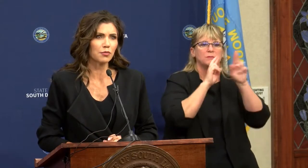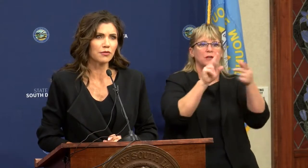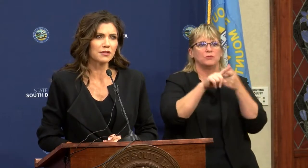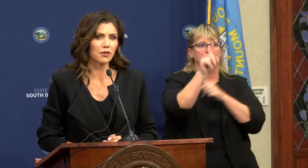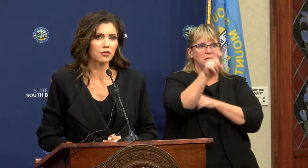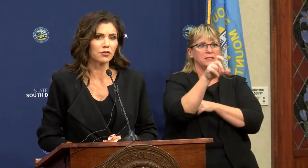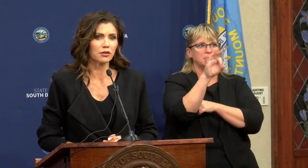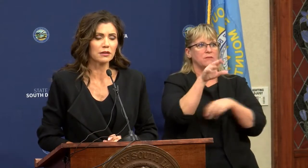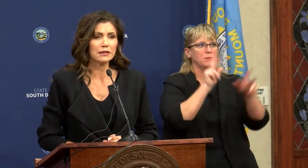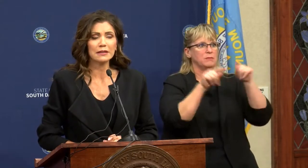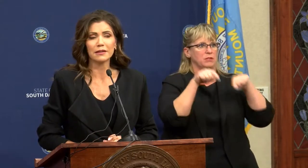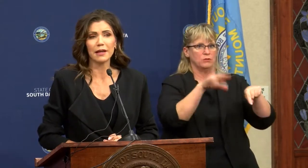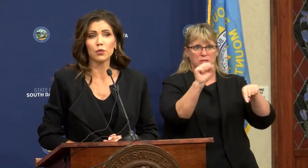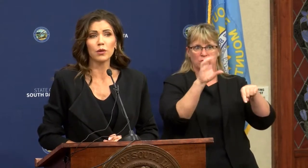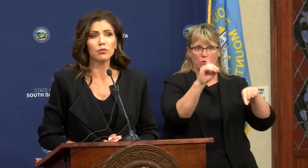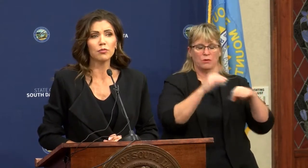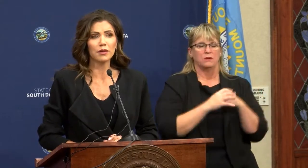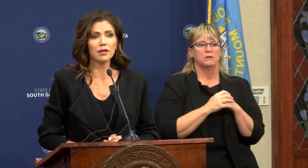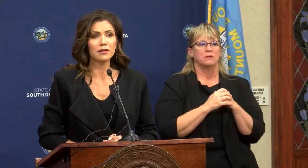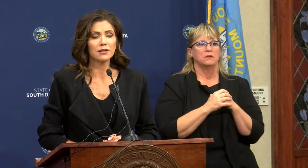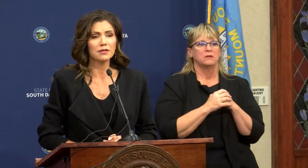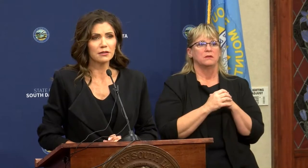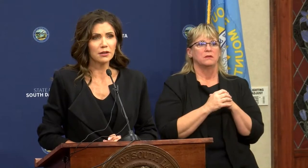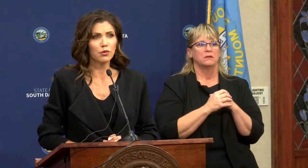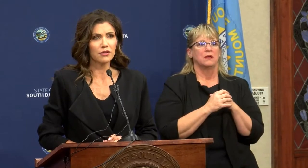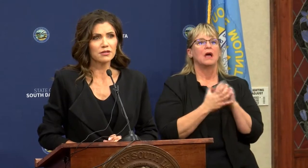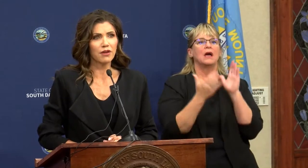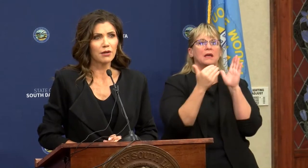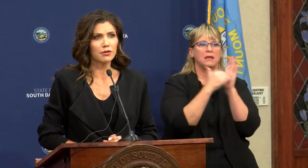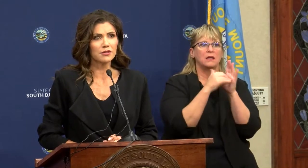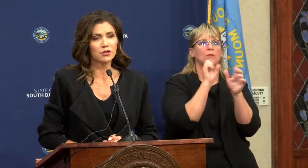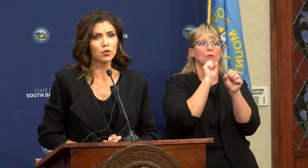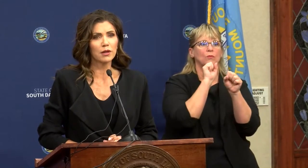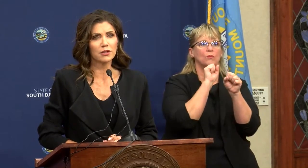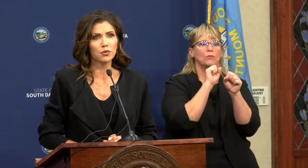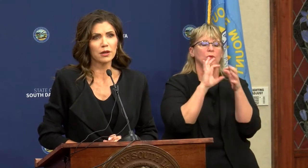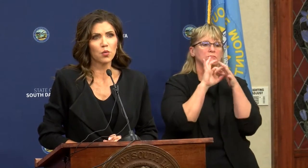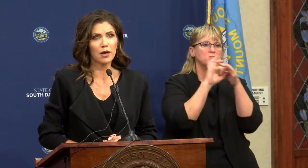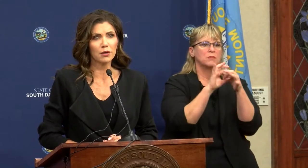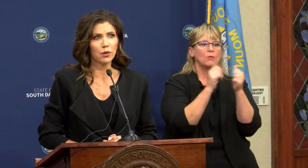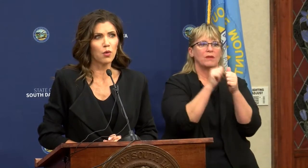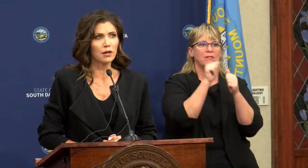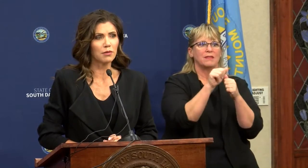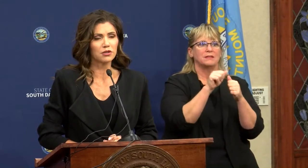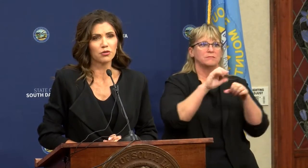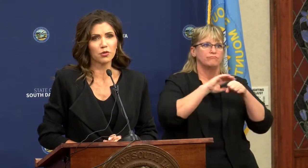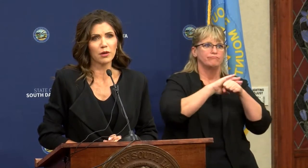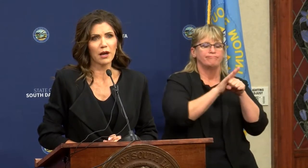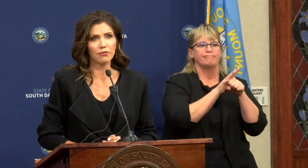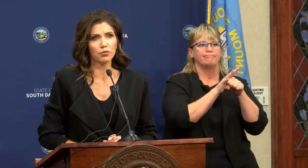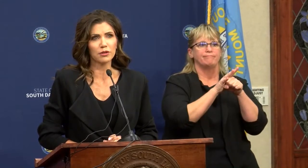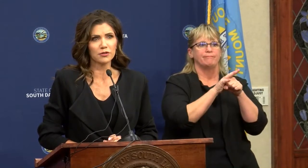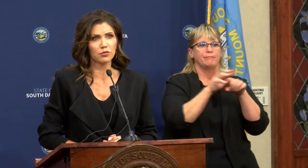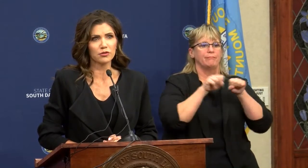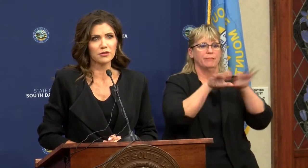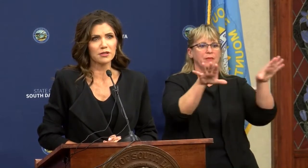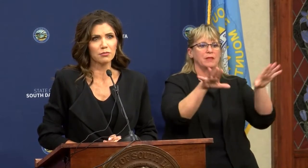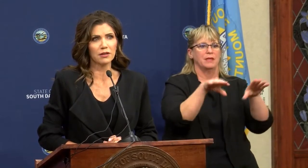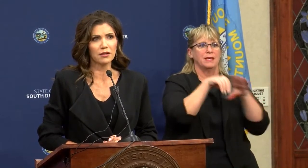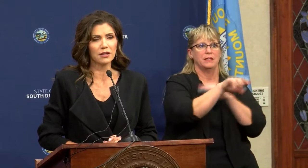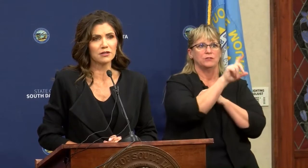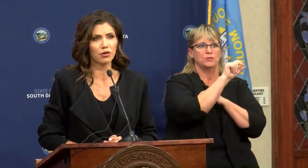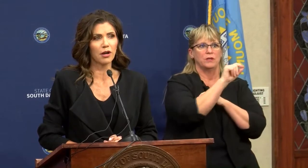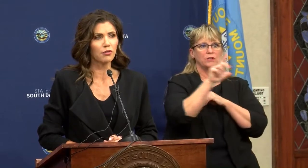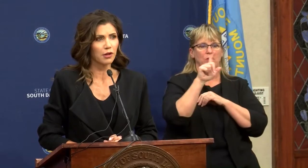needs of the people of South Dakota. Again, we will be dealing with this virus in 2021, and we want to make sure that we have the resources